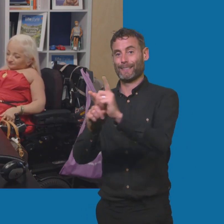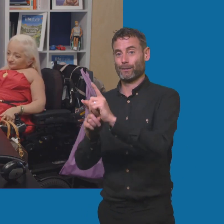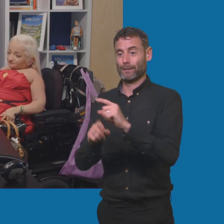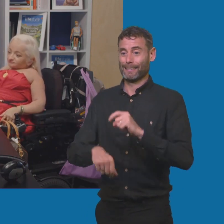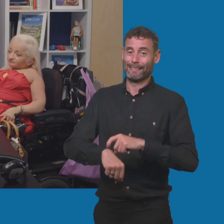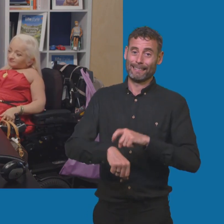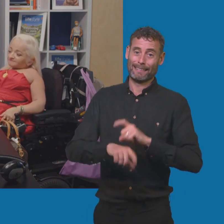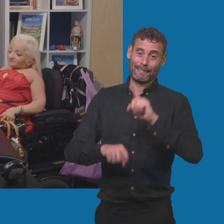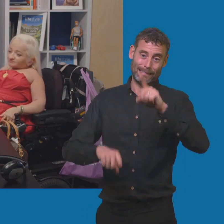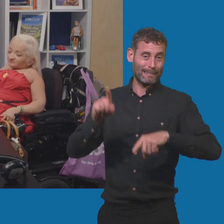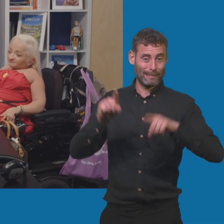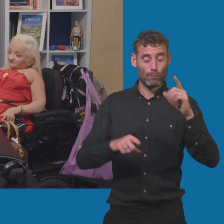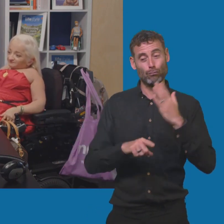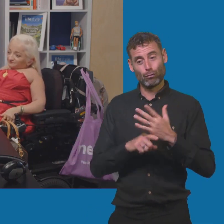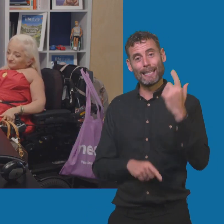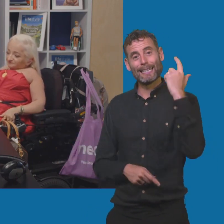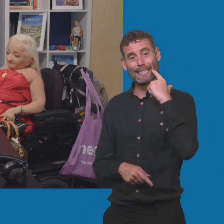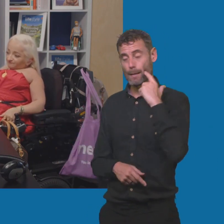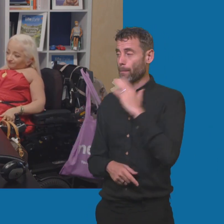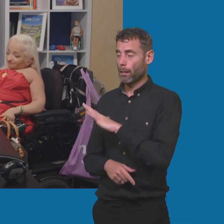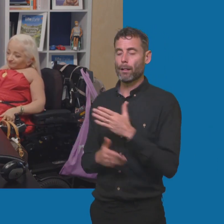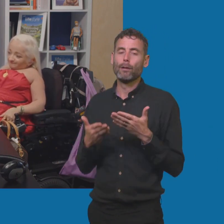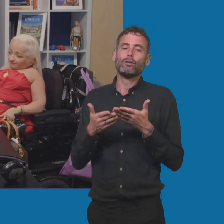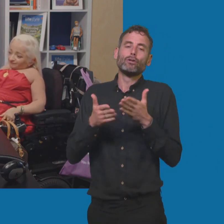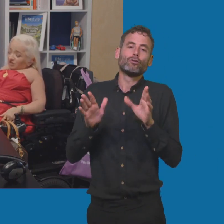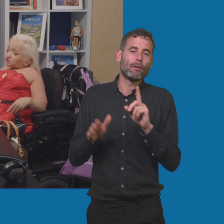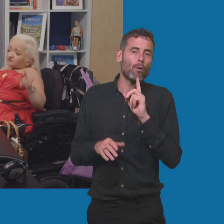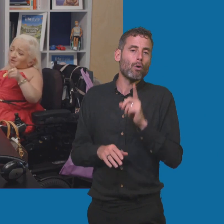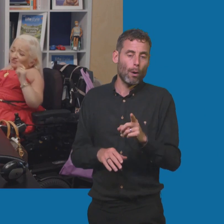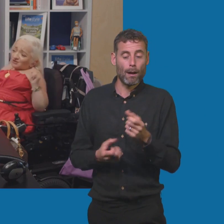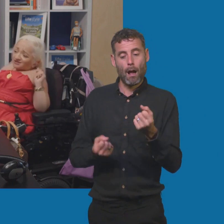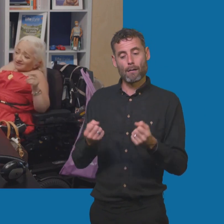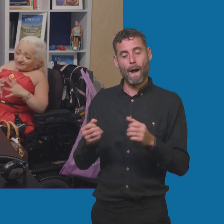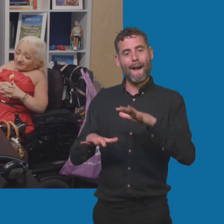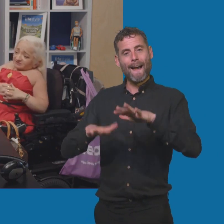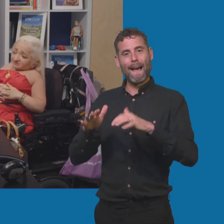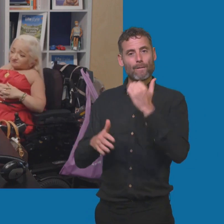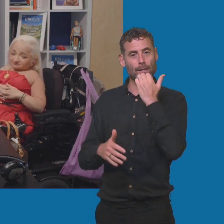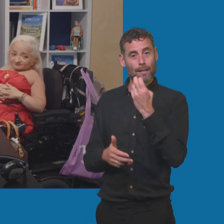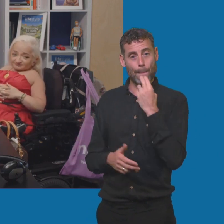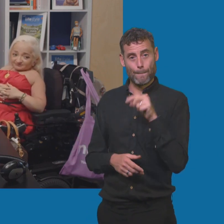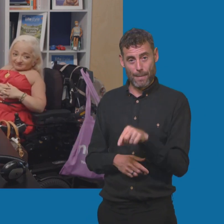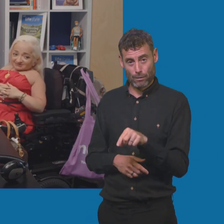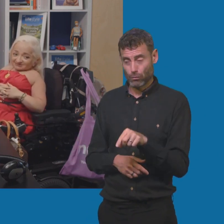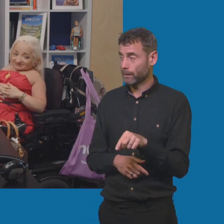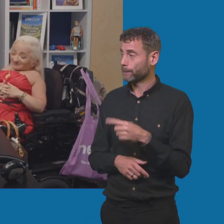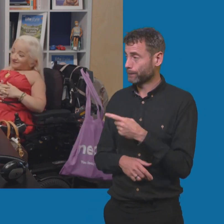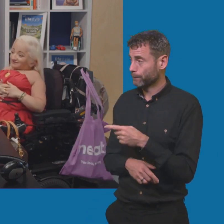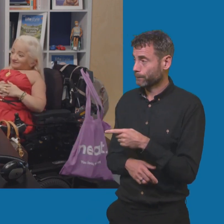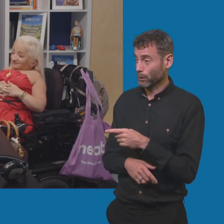the real simple terms and I'm going to generalize and say this is like a car with an average size battery. Because you've got about 30 seconds. That's it, I'm going to get cut off. Right. If you're charging from